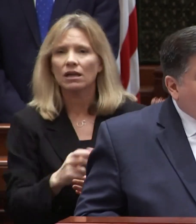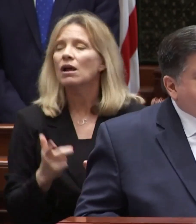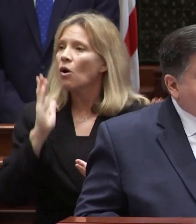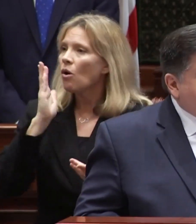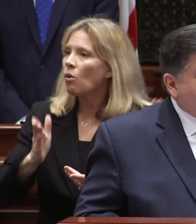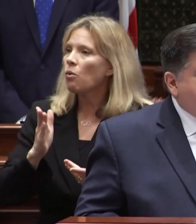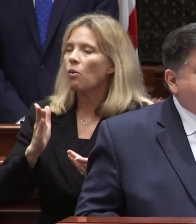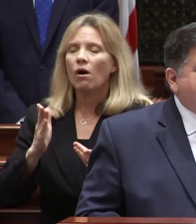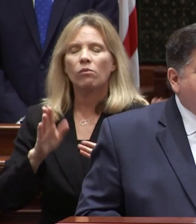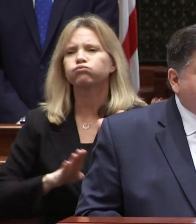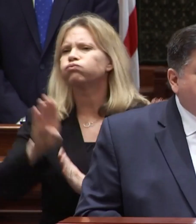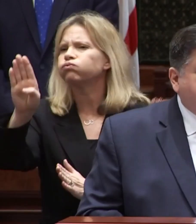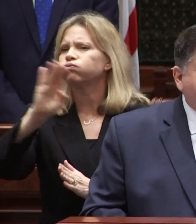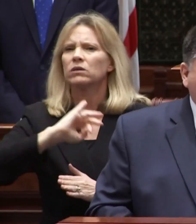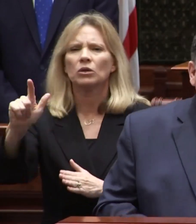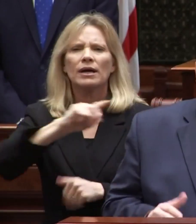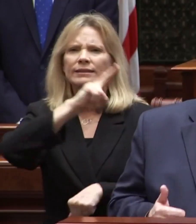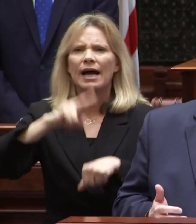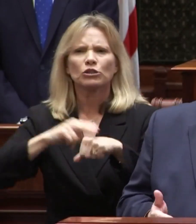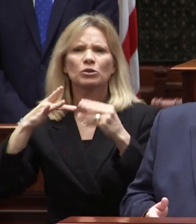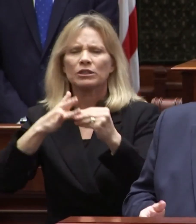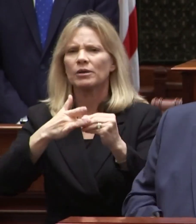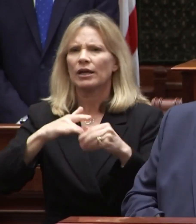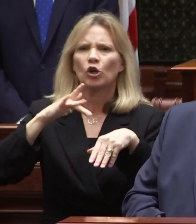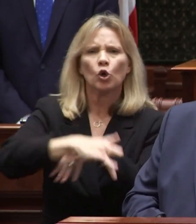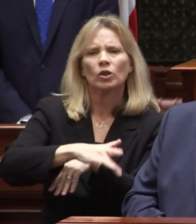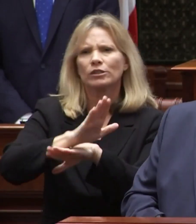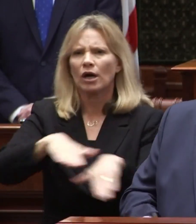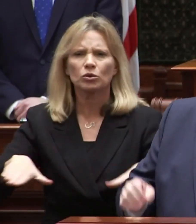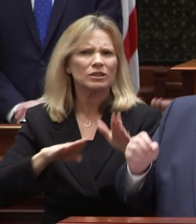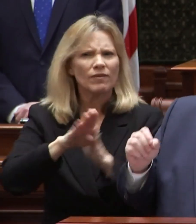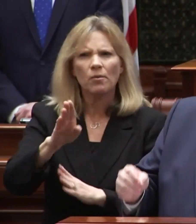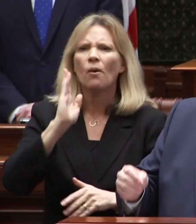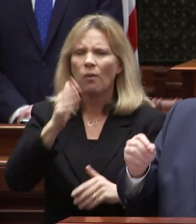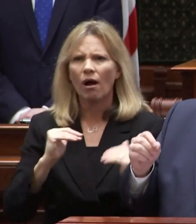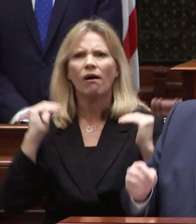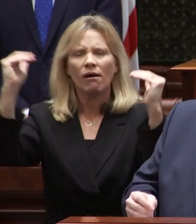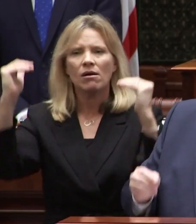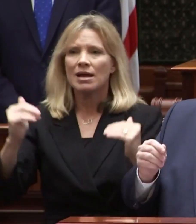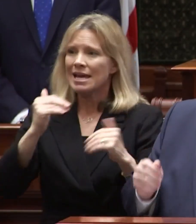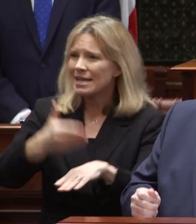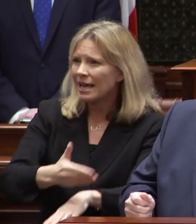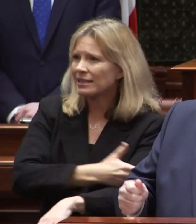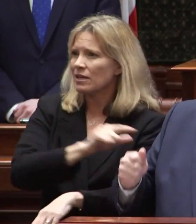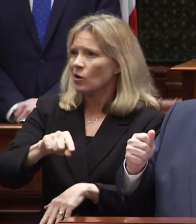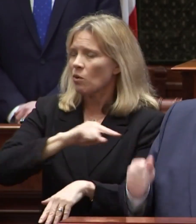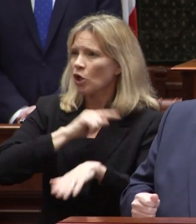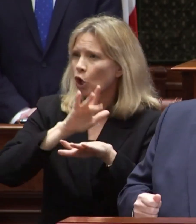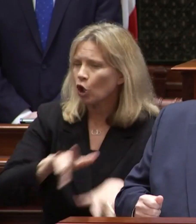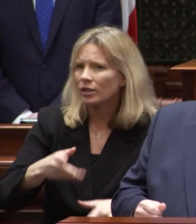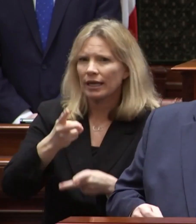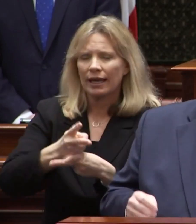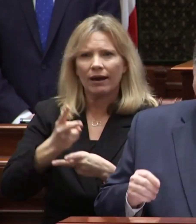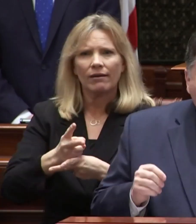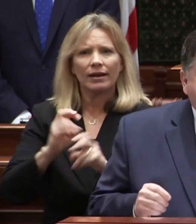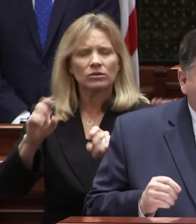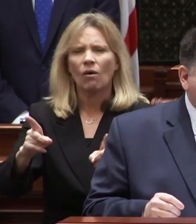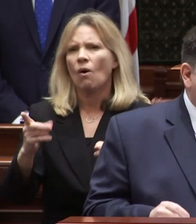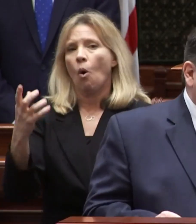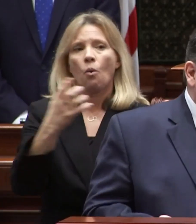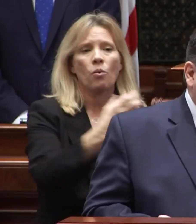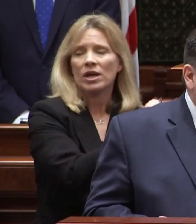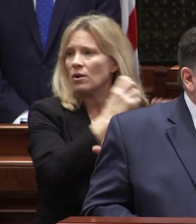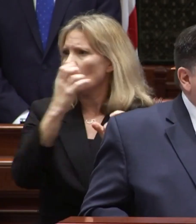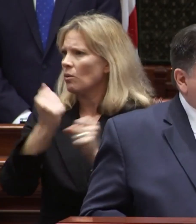and will vault illinois to national leadership and early childhood development enhancing quality early care and education is a